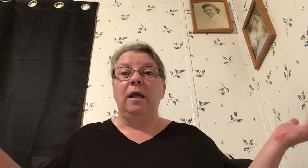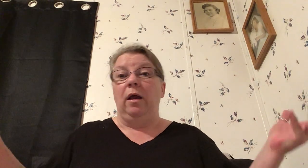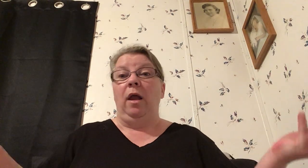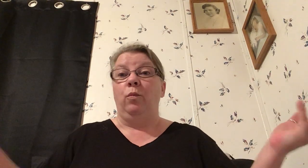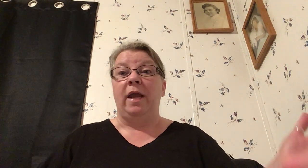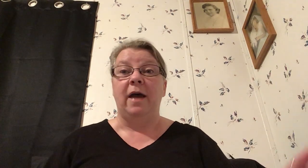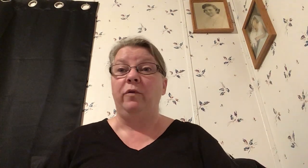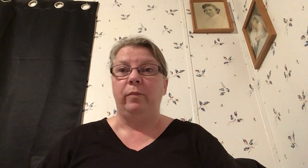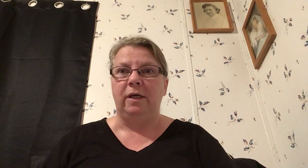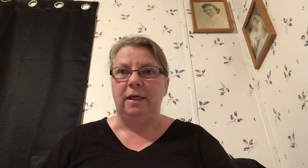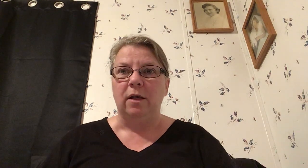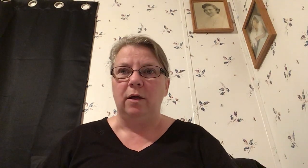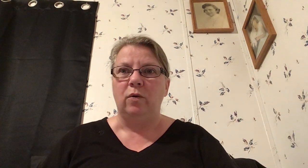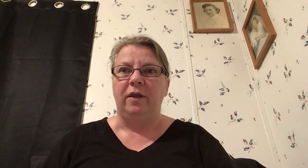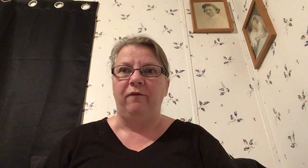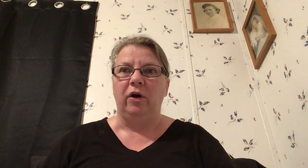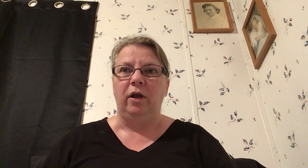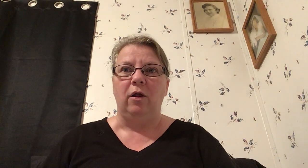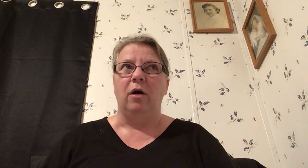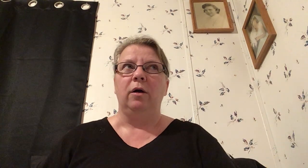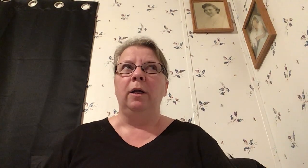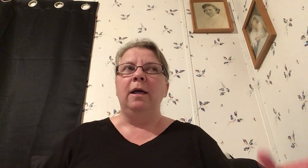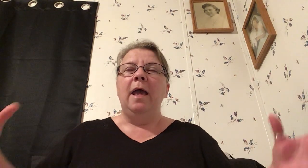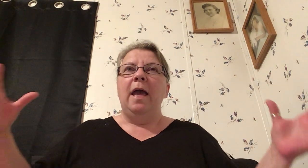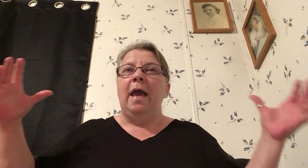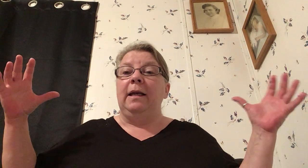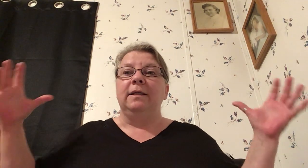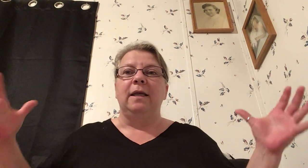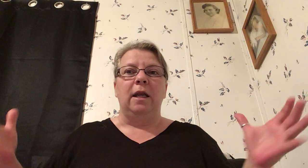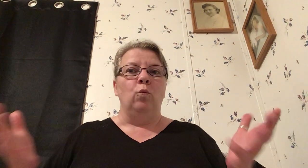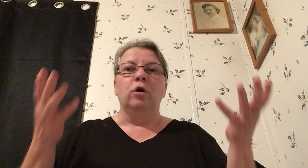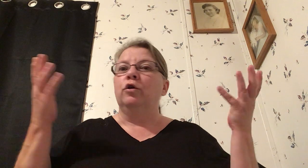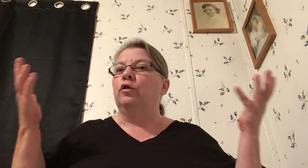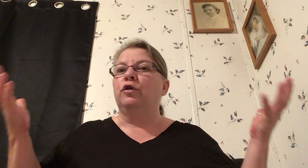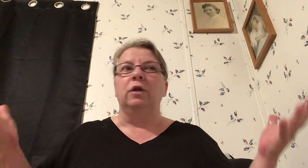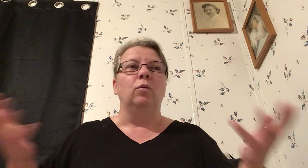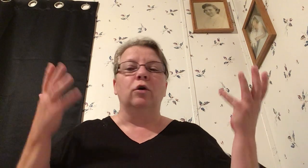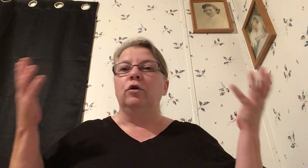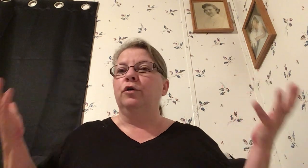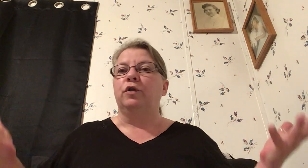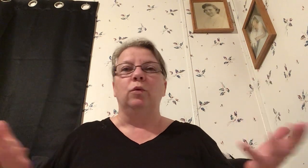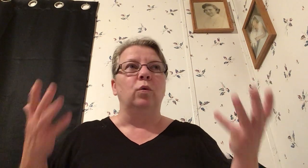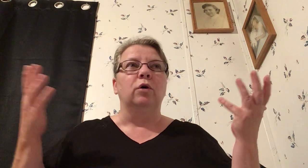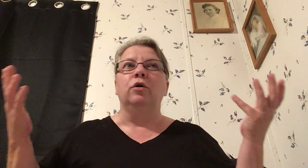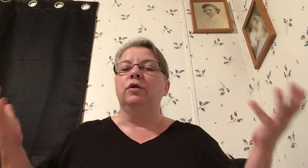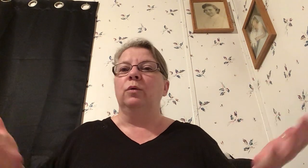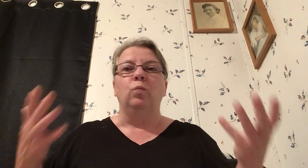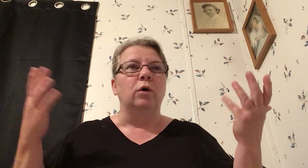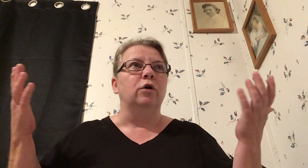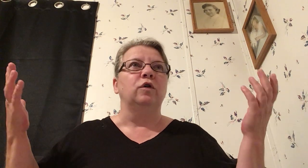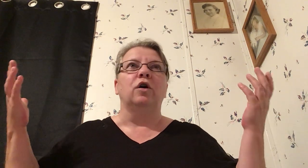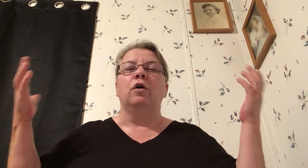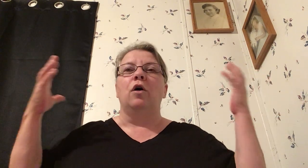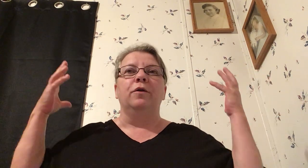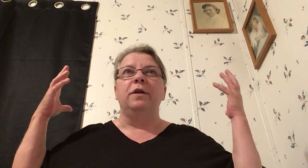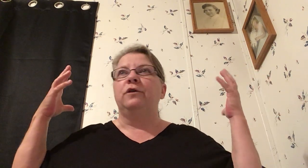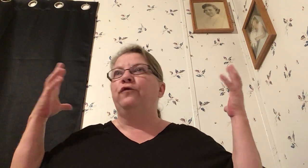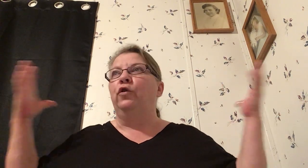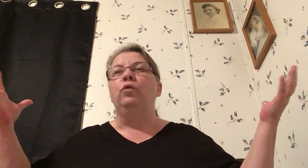and we haven't been dealing with it very long and it's getting worse and worse and worse and worse are all these food